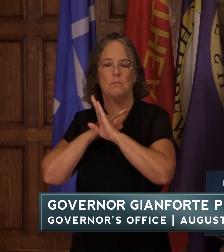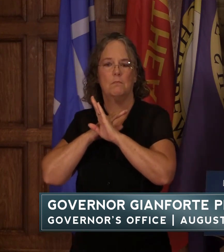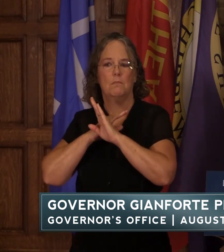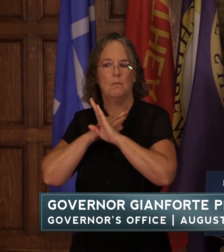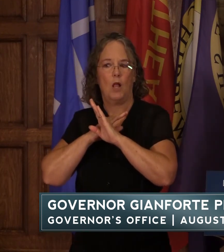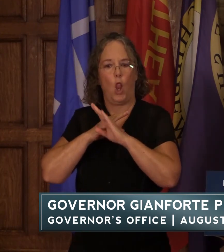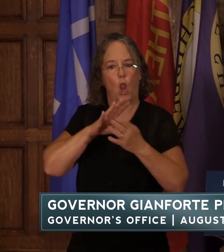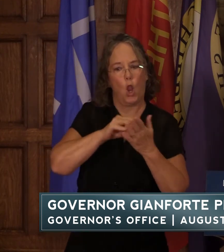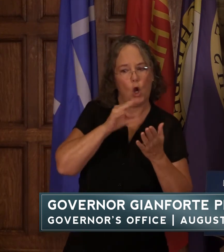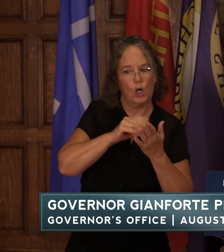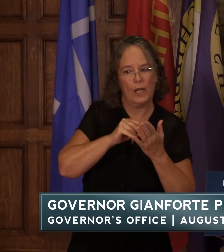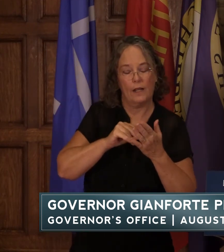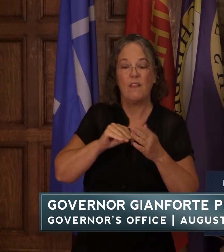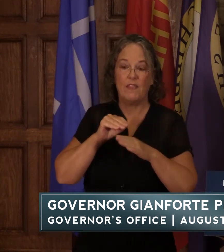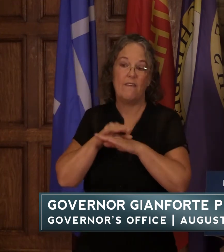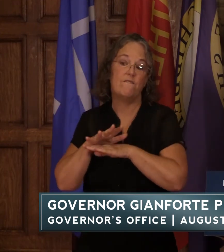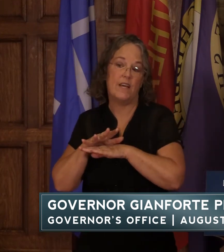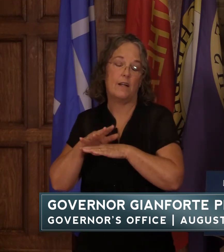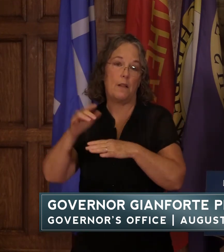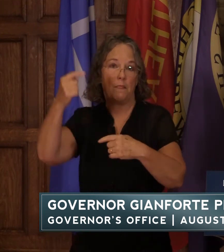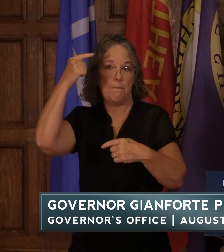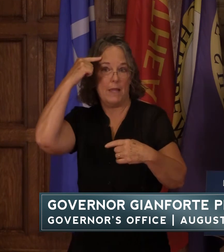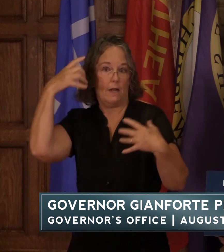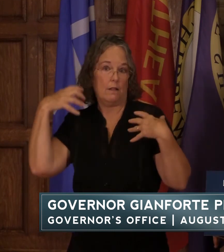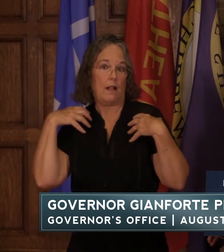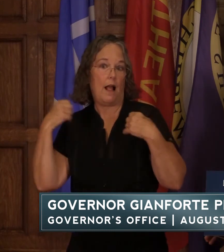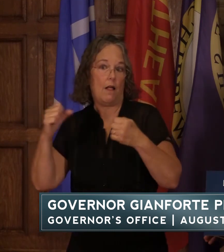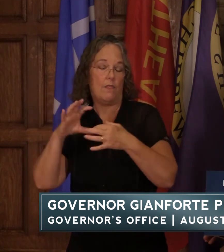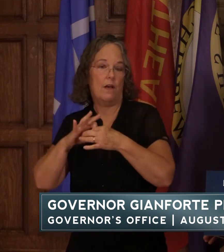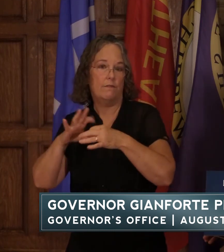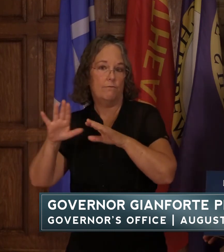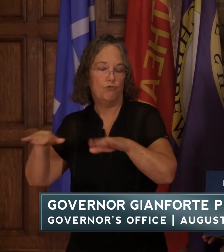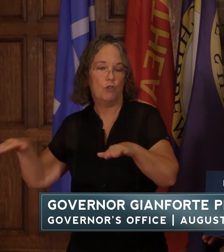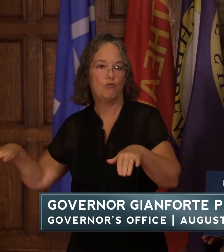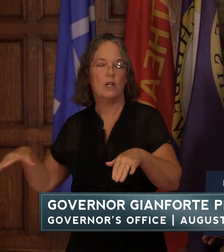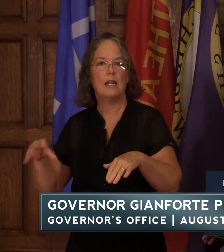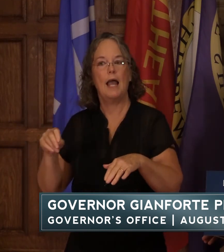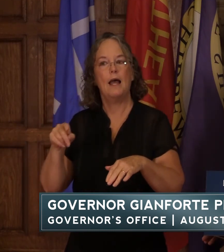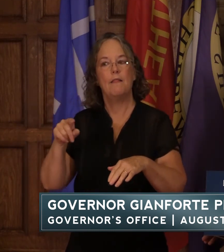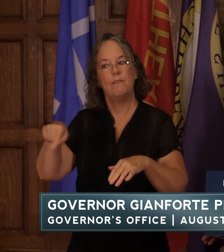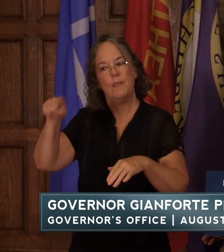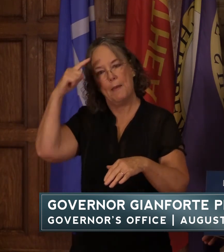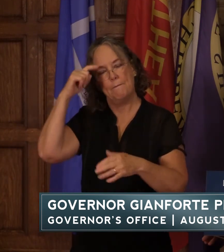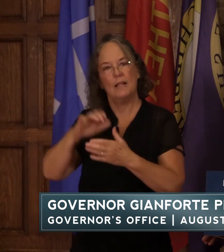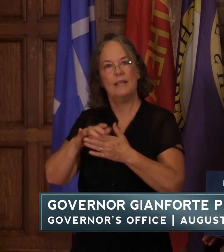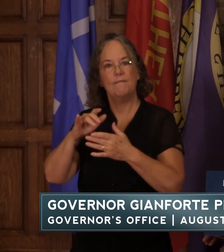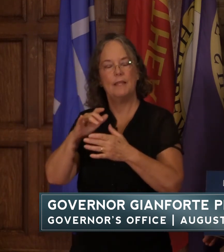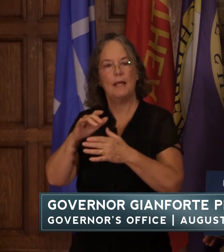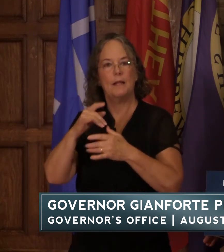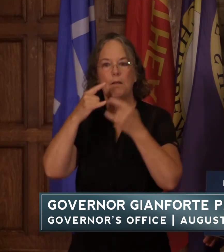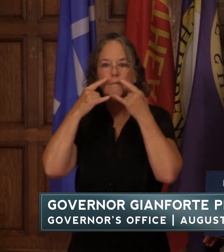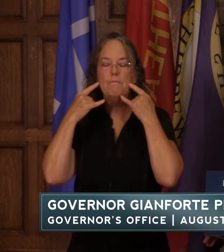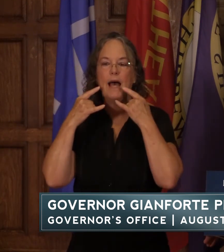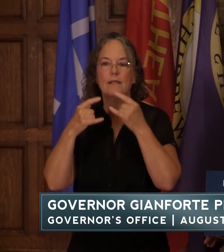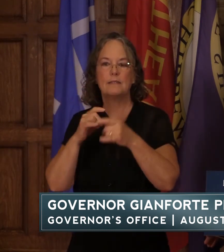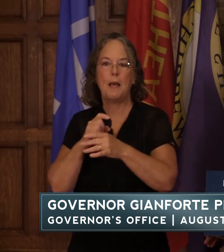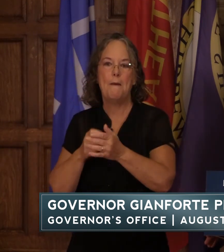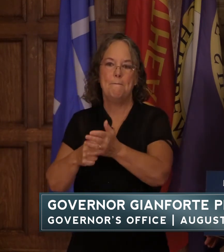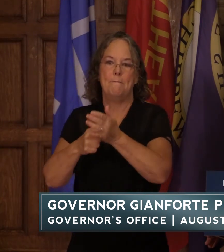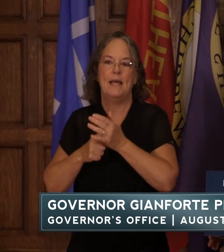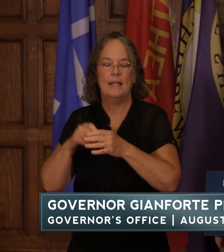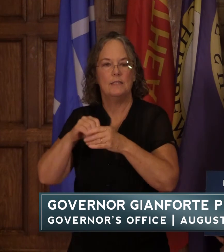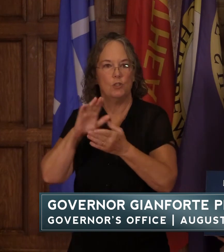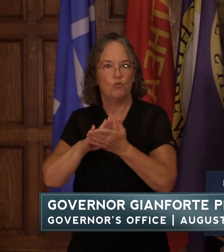of the children and these uh they believe mass mandates in schools are counterproductive